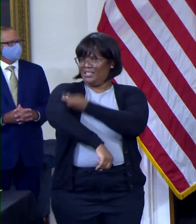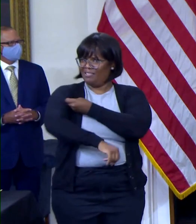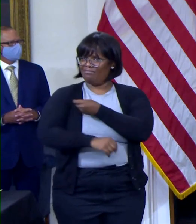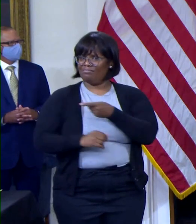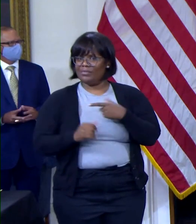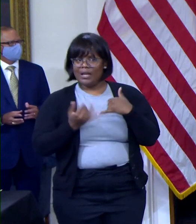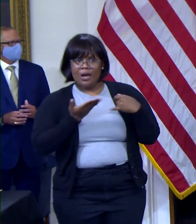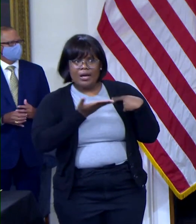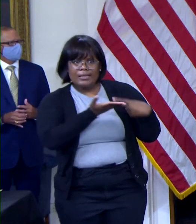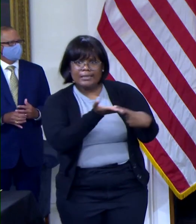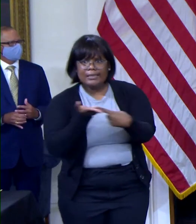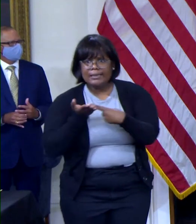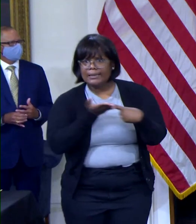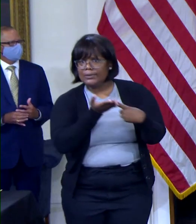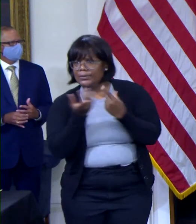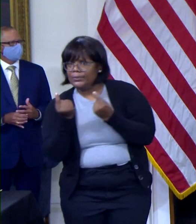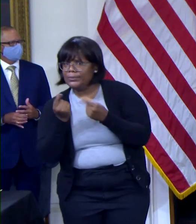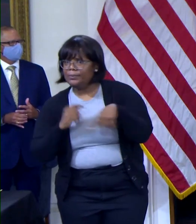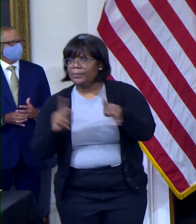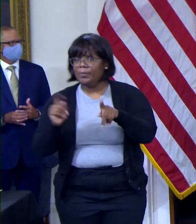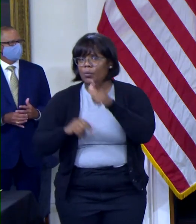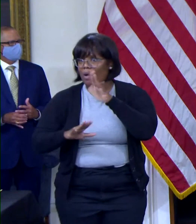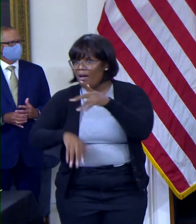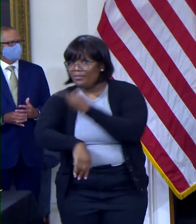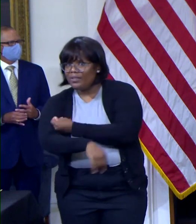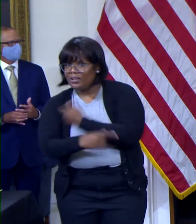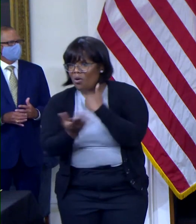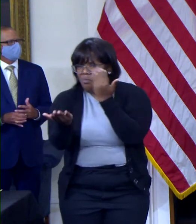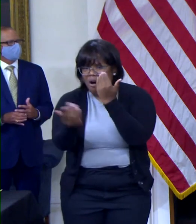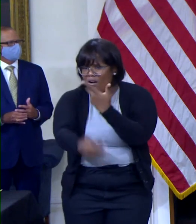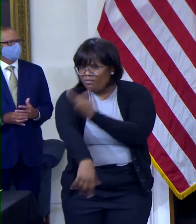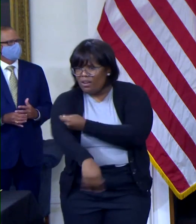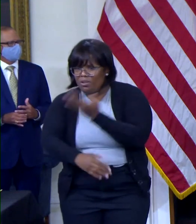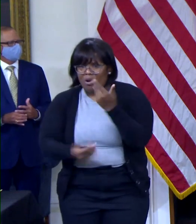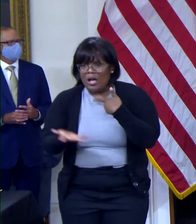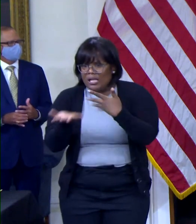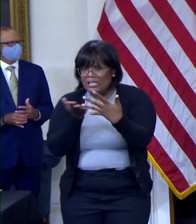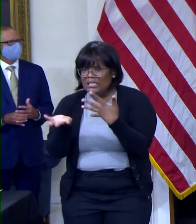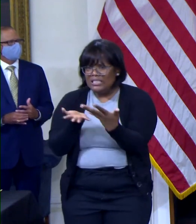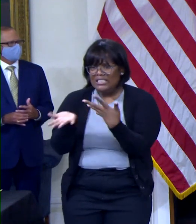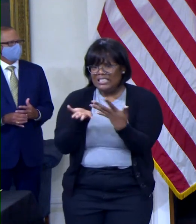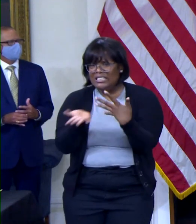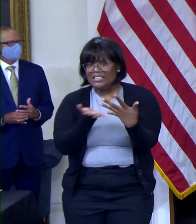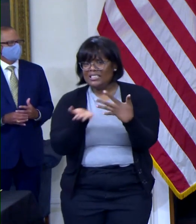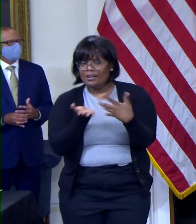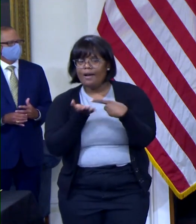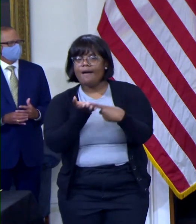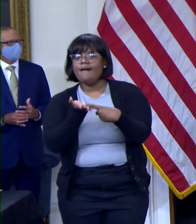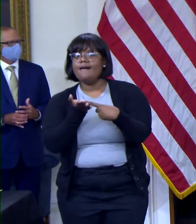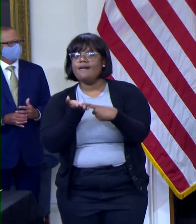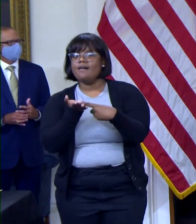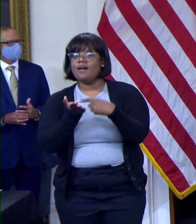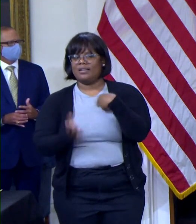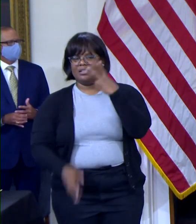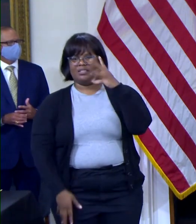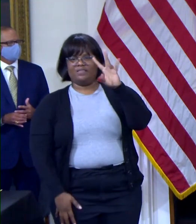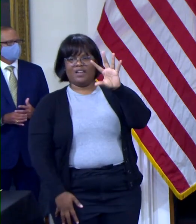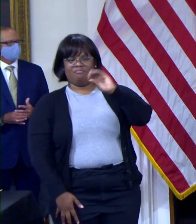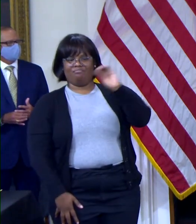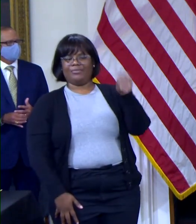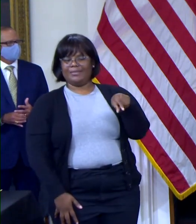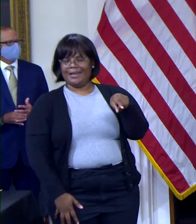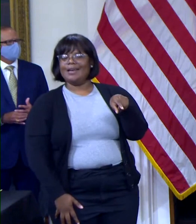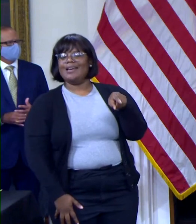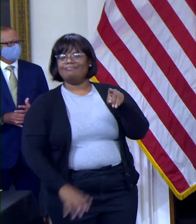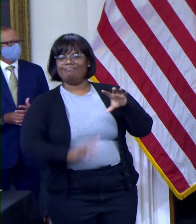with those portions of our workforce. But we've seen, if we started at about that 75 percent vaccination rate, we've seen